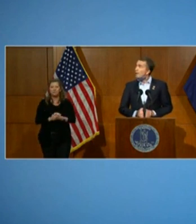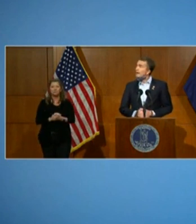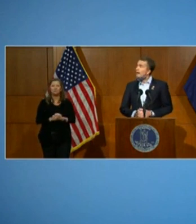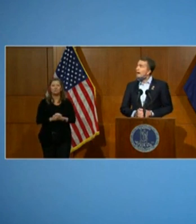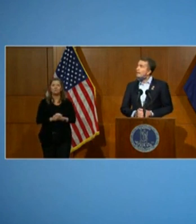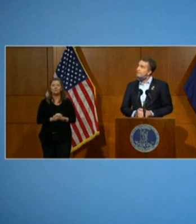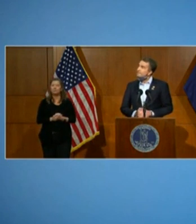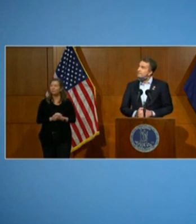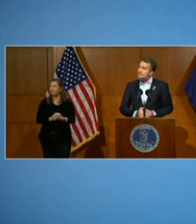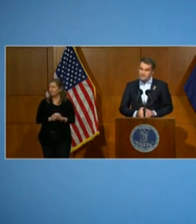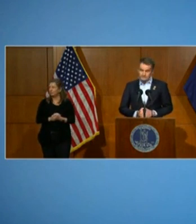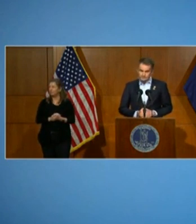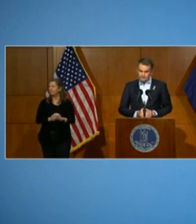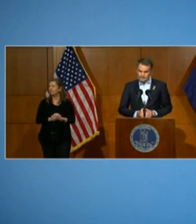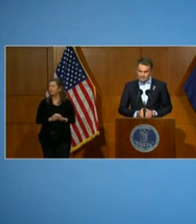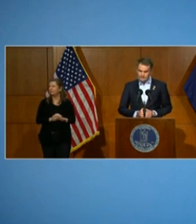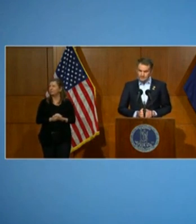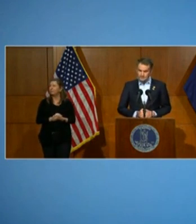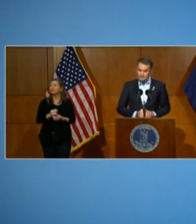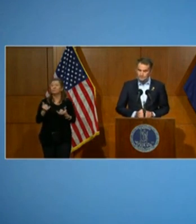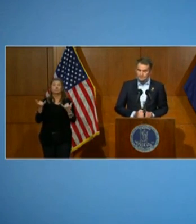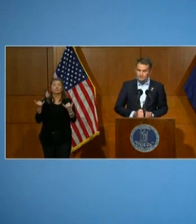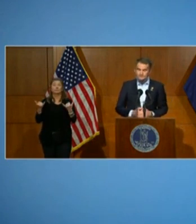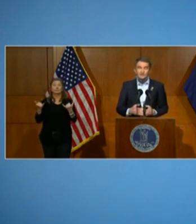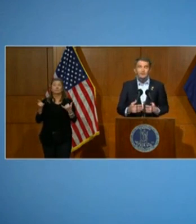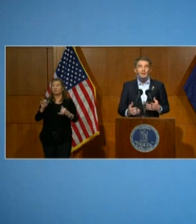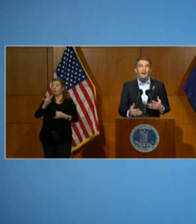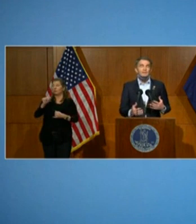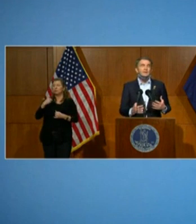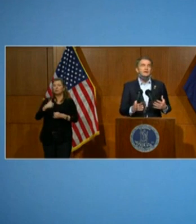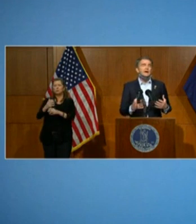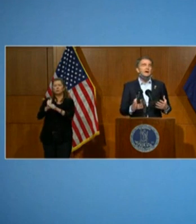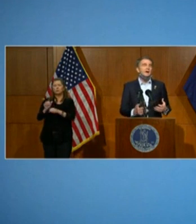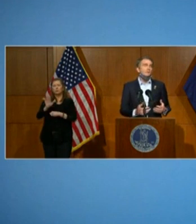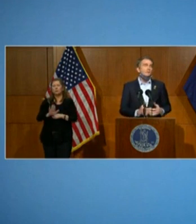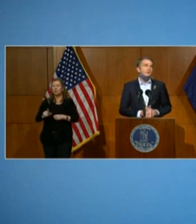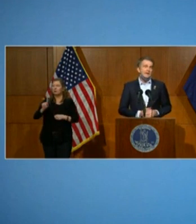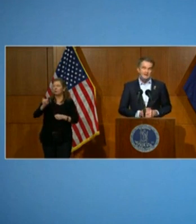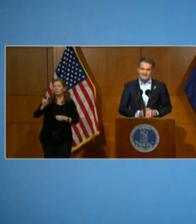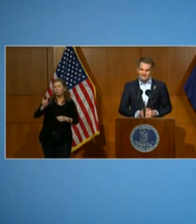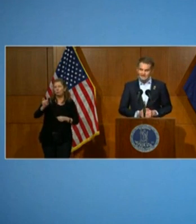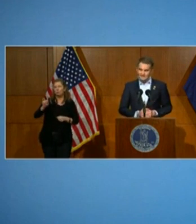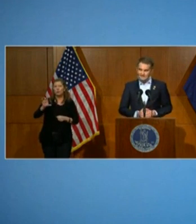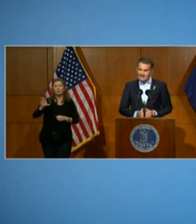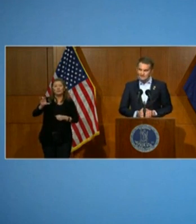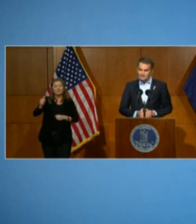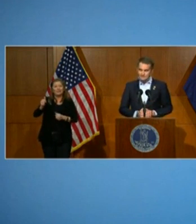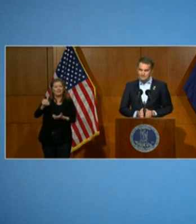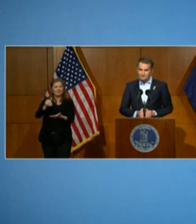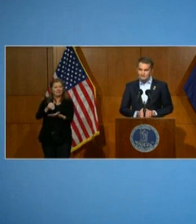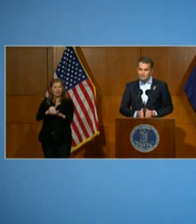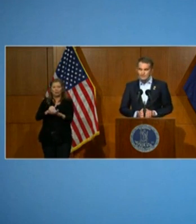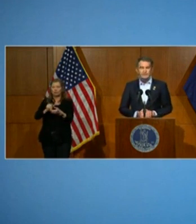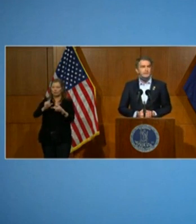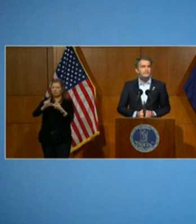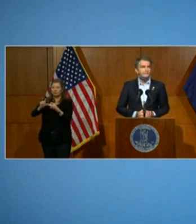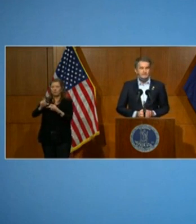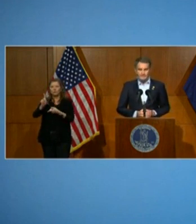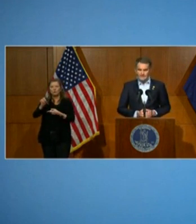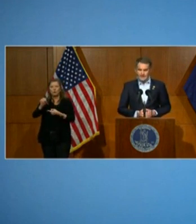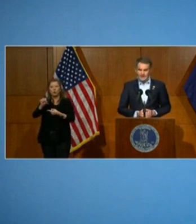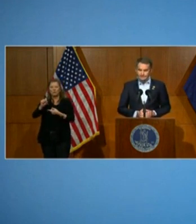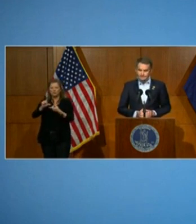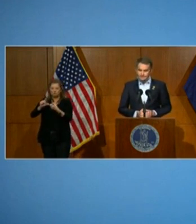Right now, Virginia is receiving about 110,000 doses a week.